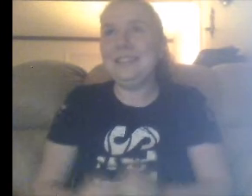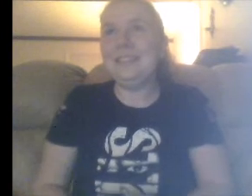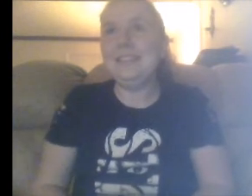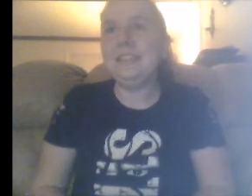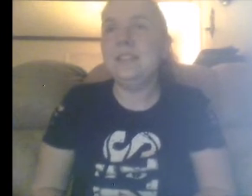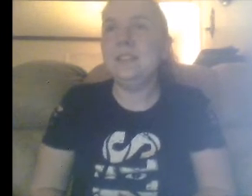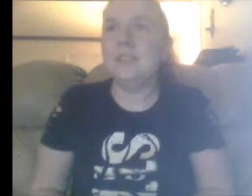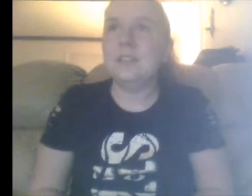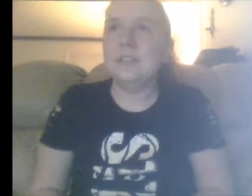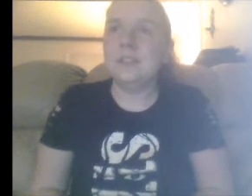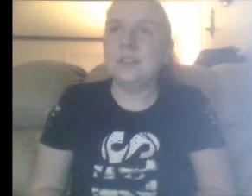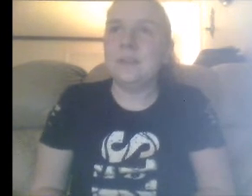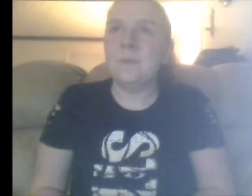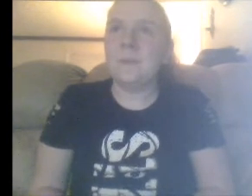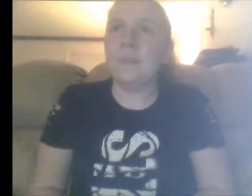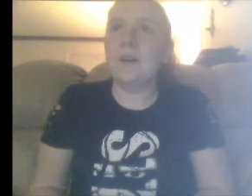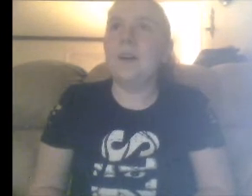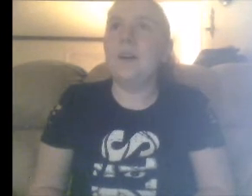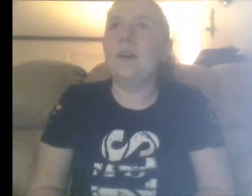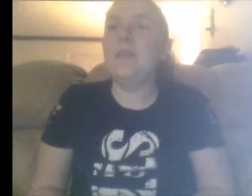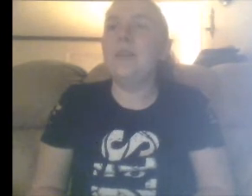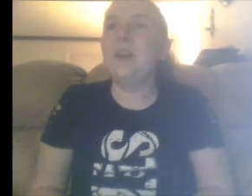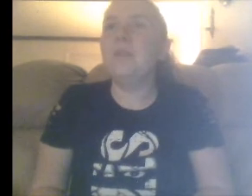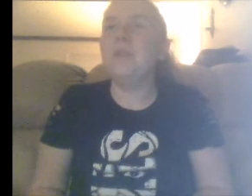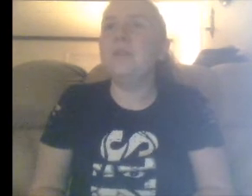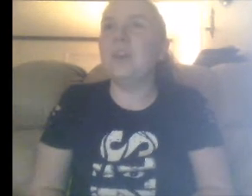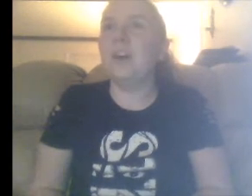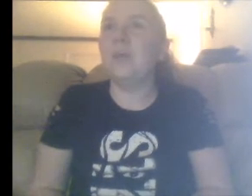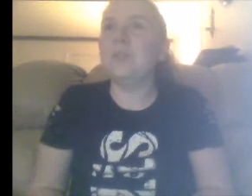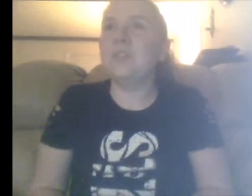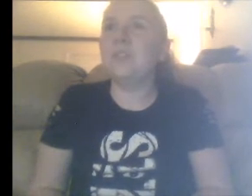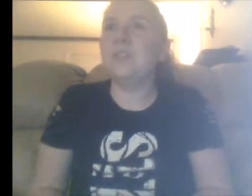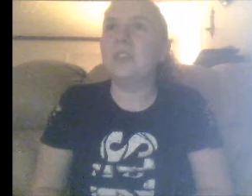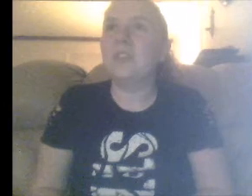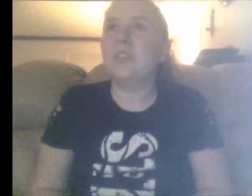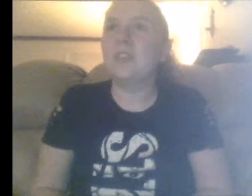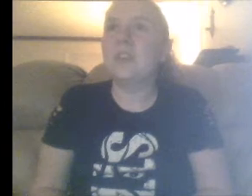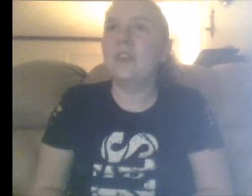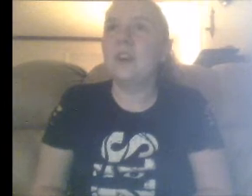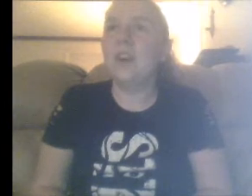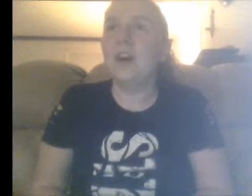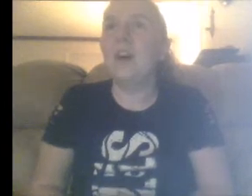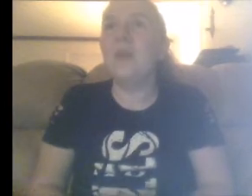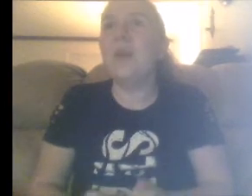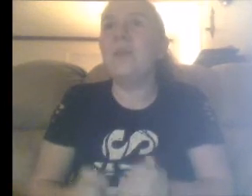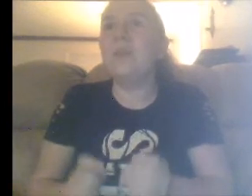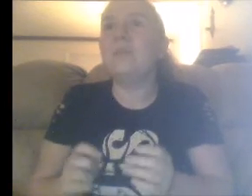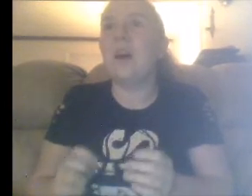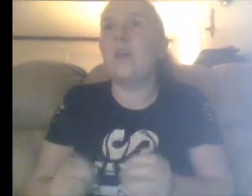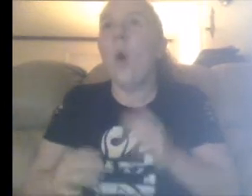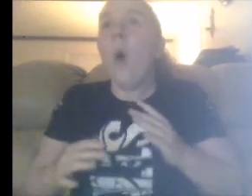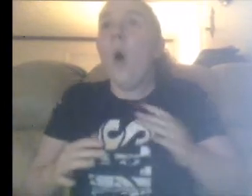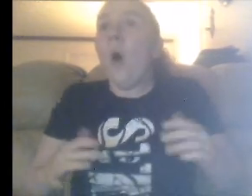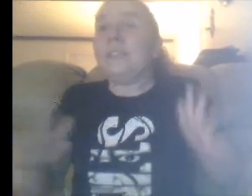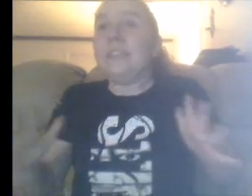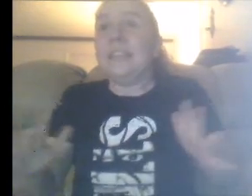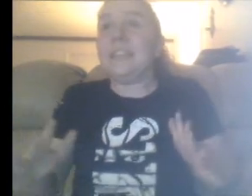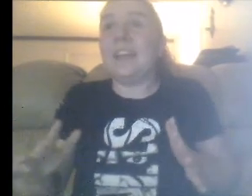no, you don't. Oh no, you don't. DDT.